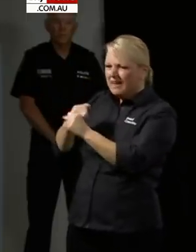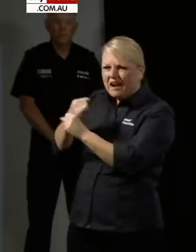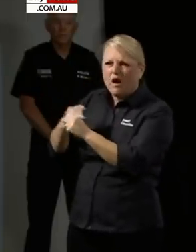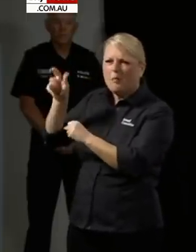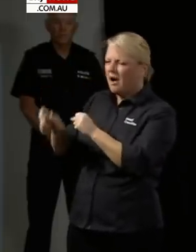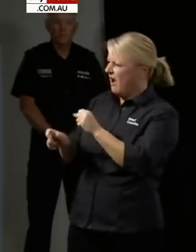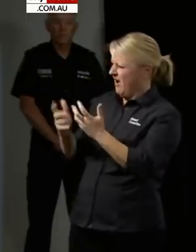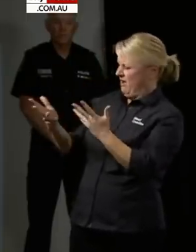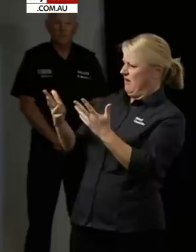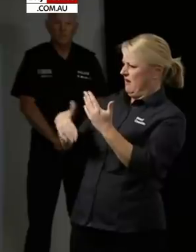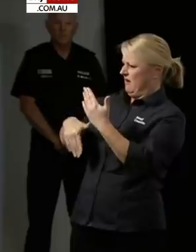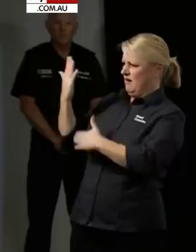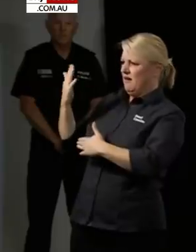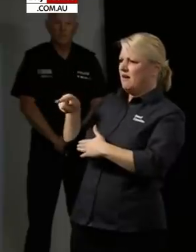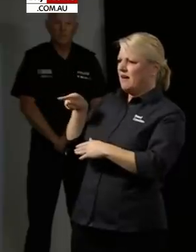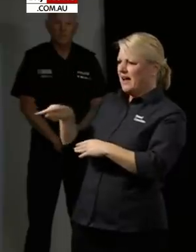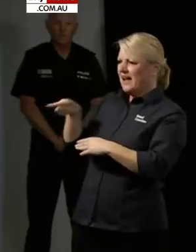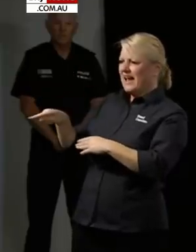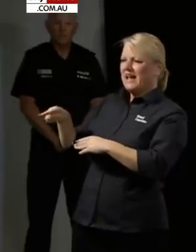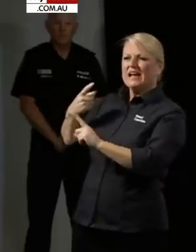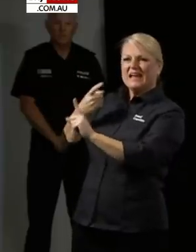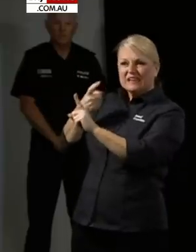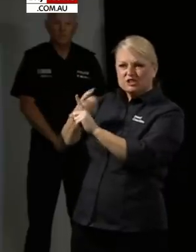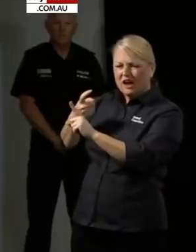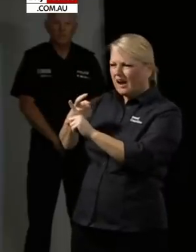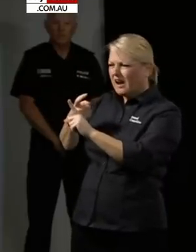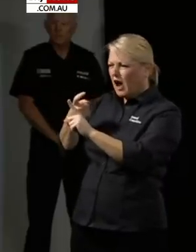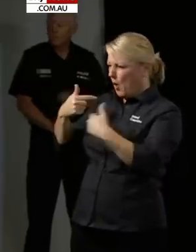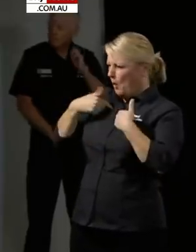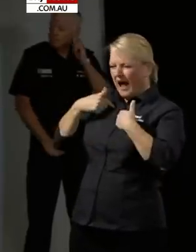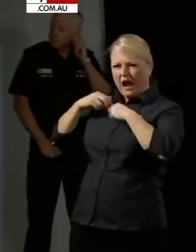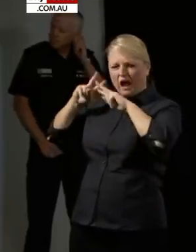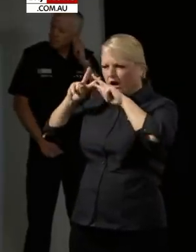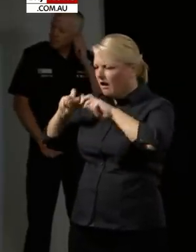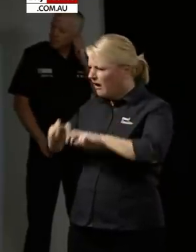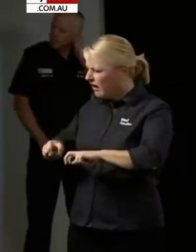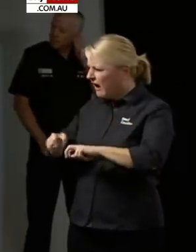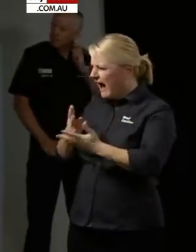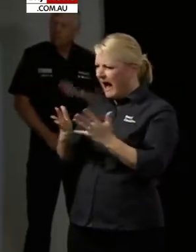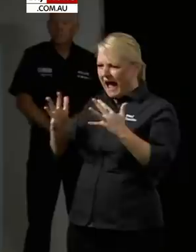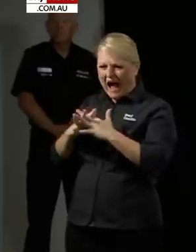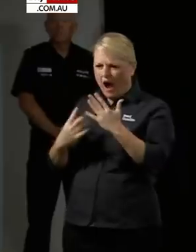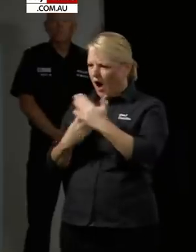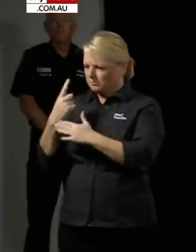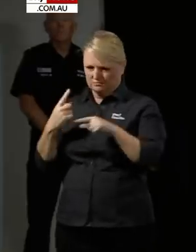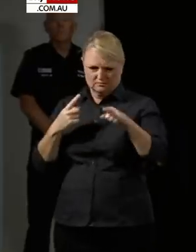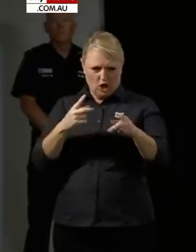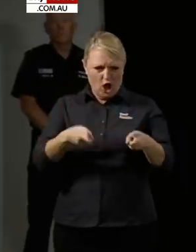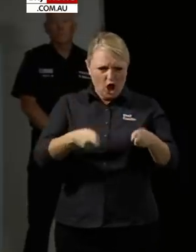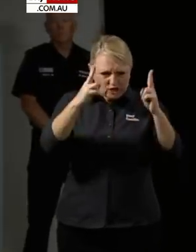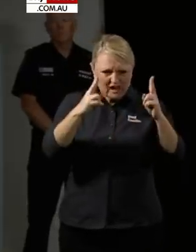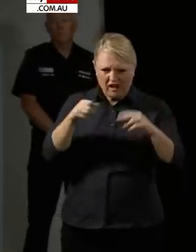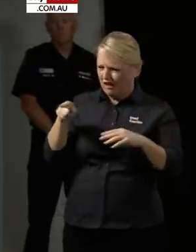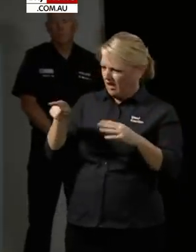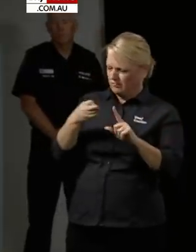how on earth had that person become infected. You know how were those two Medi hotels linked and people questioned me